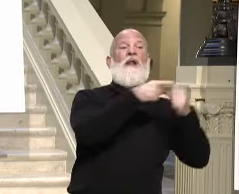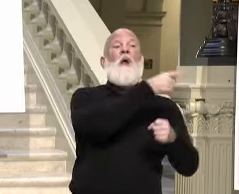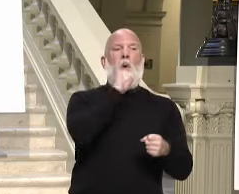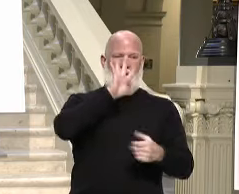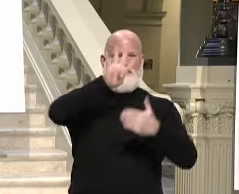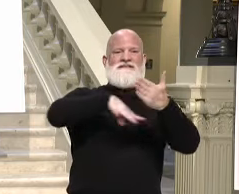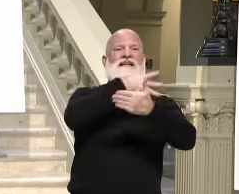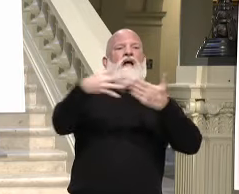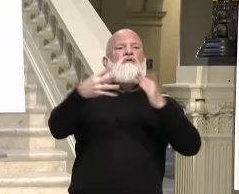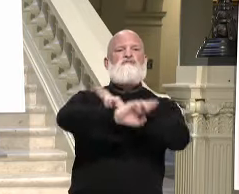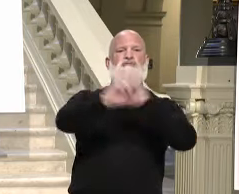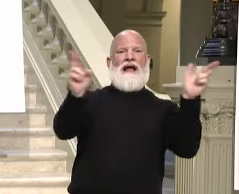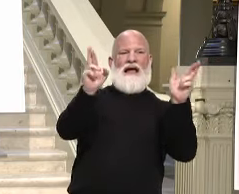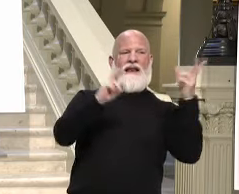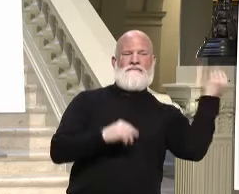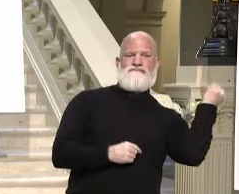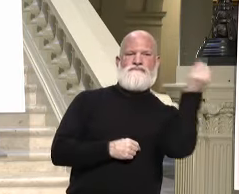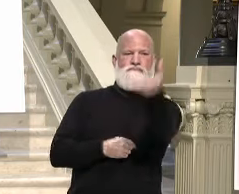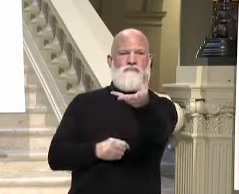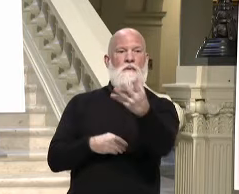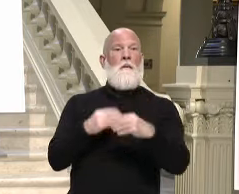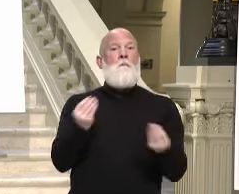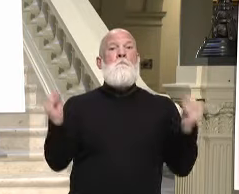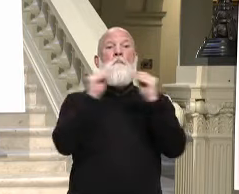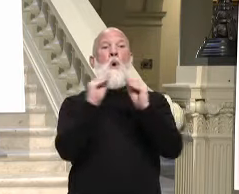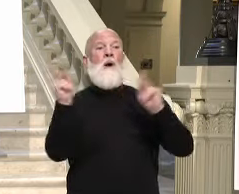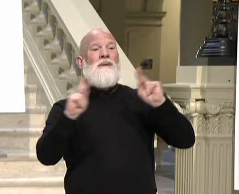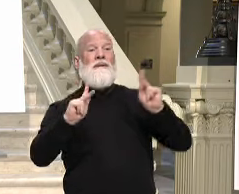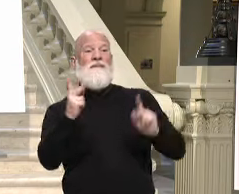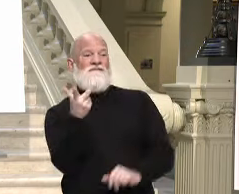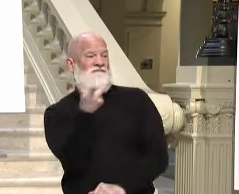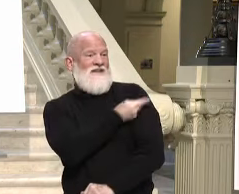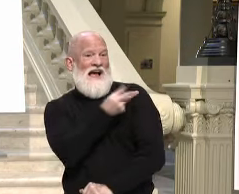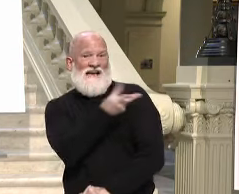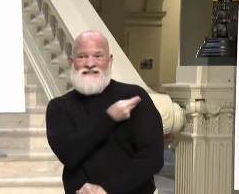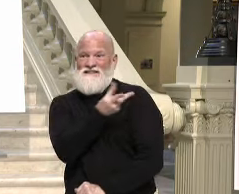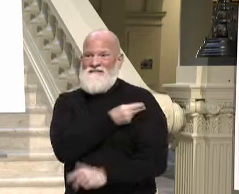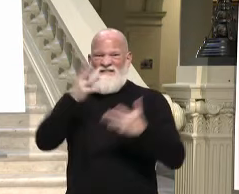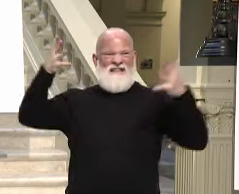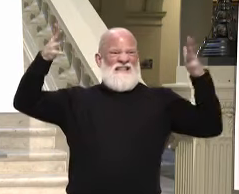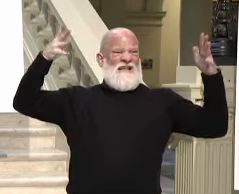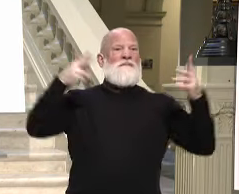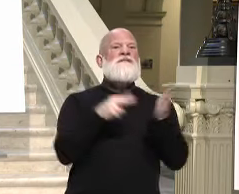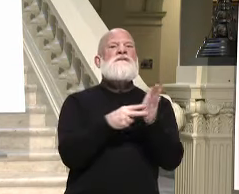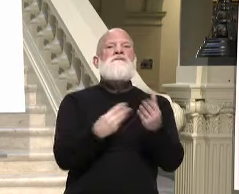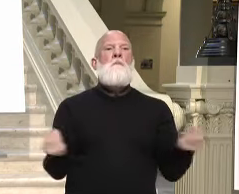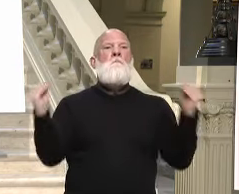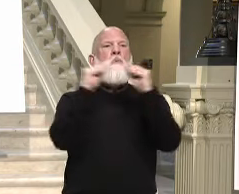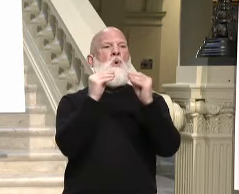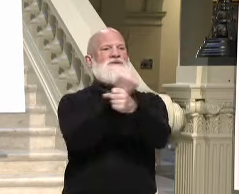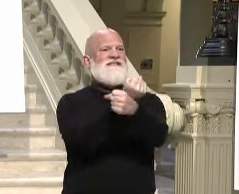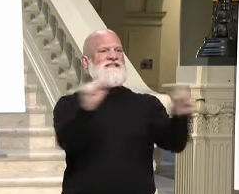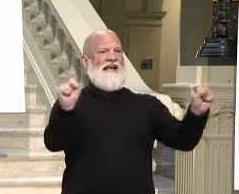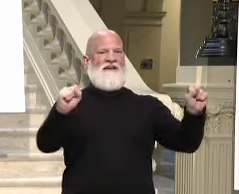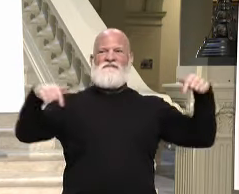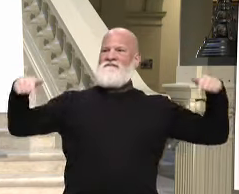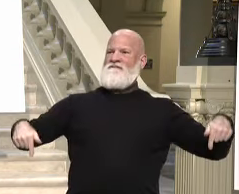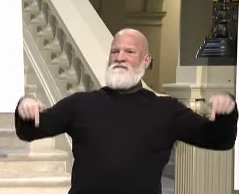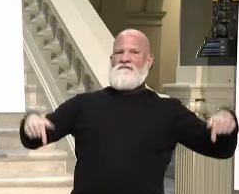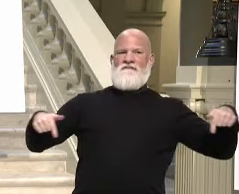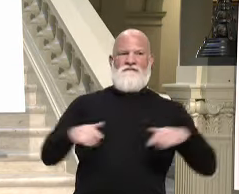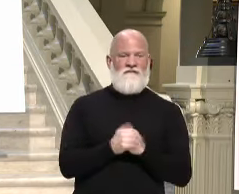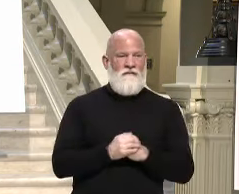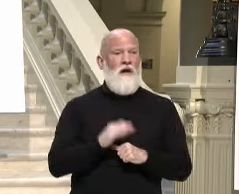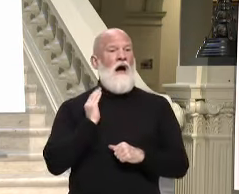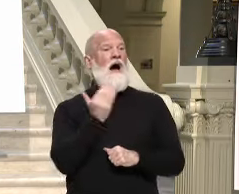The more Georgians that are vaccinated, the safer the state will be for all of us. The mission of our agency is to protect the lives of Georgians, and we're